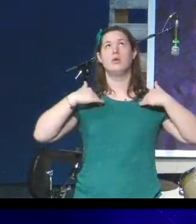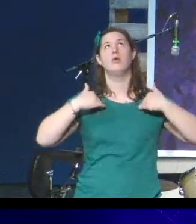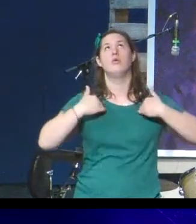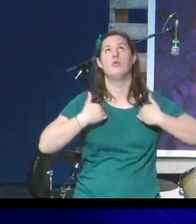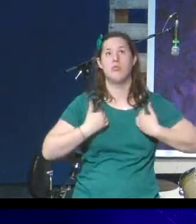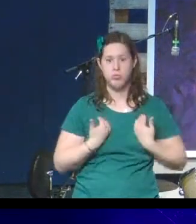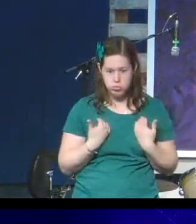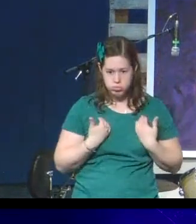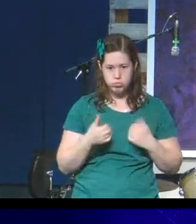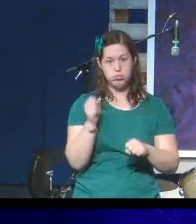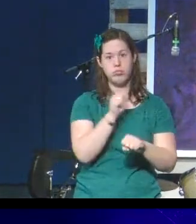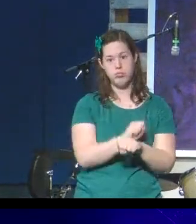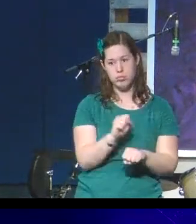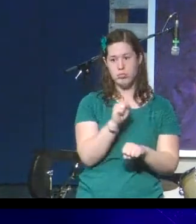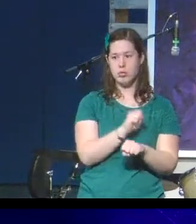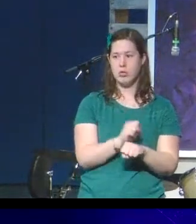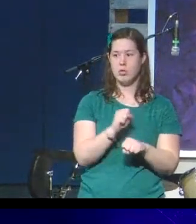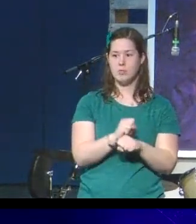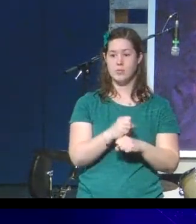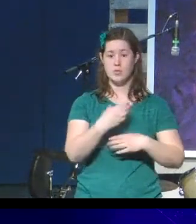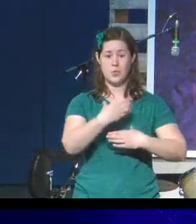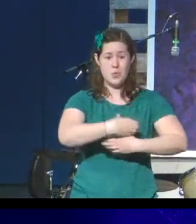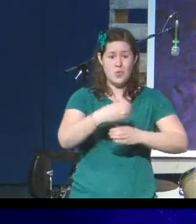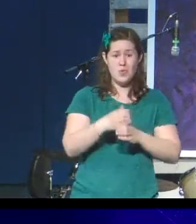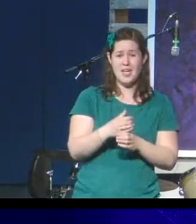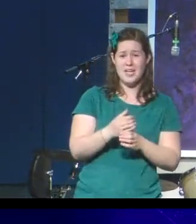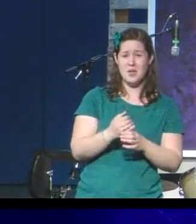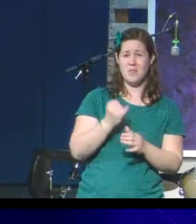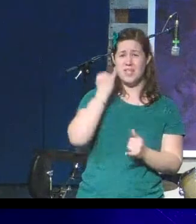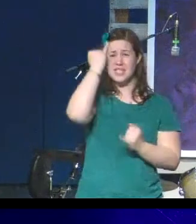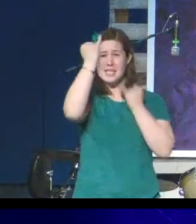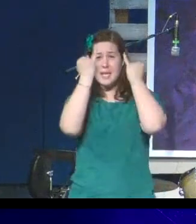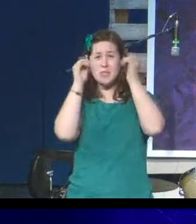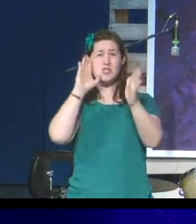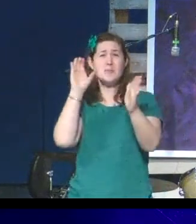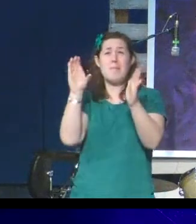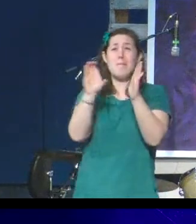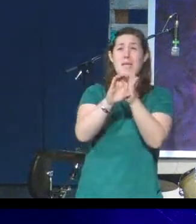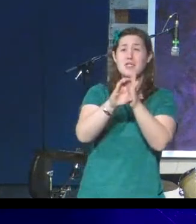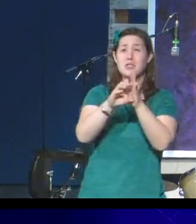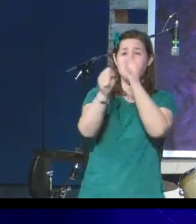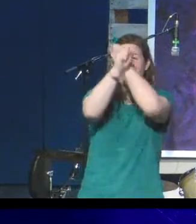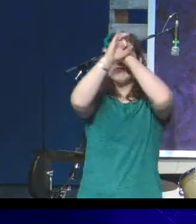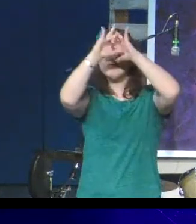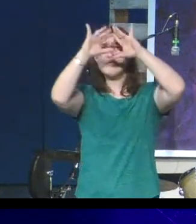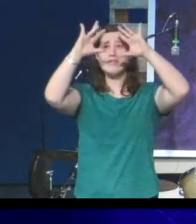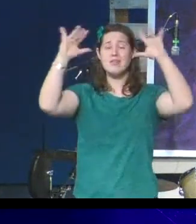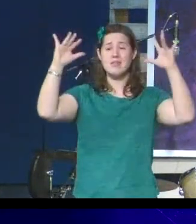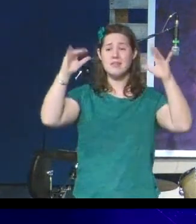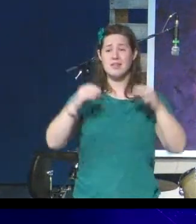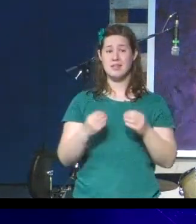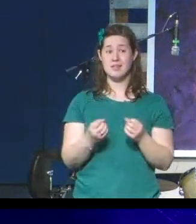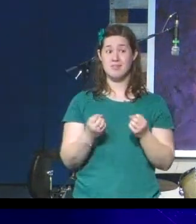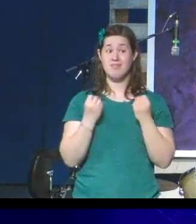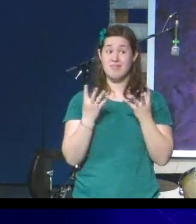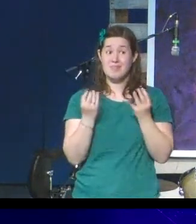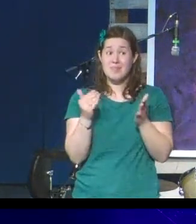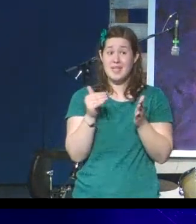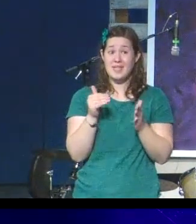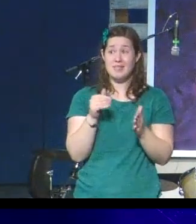in reality, this thing, this picture, this image that we may have in our imaginations. And many times, no matter how many